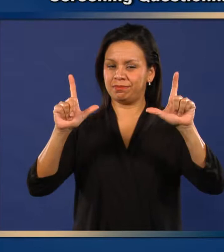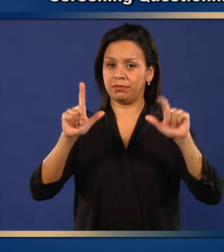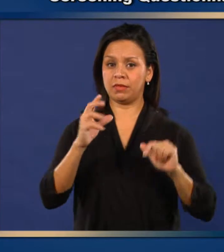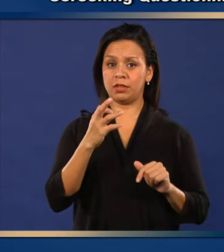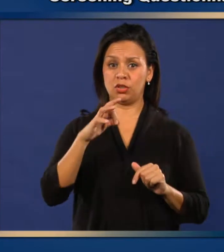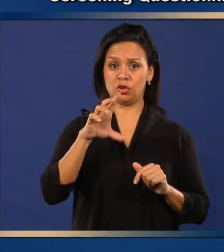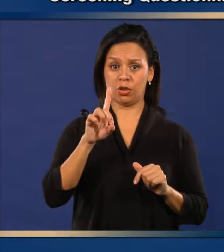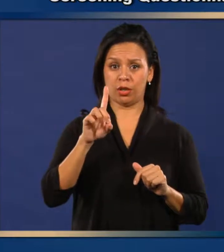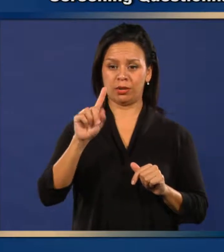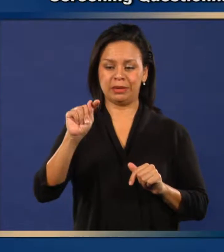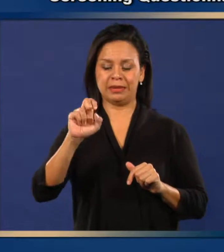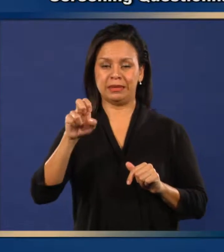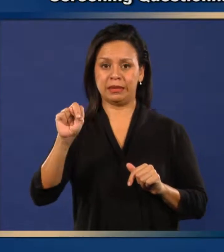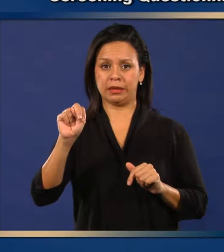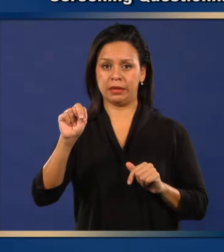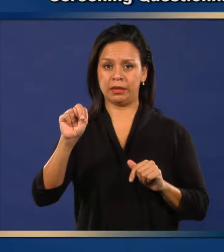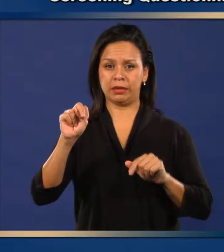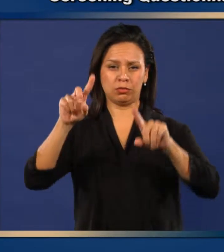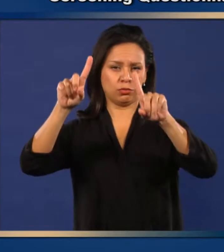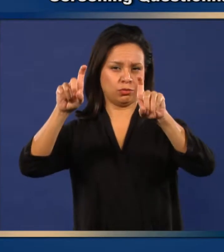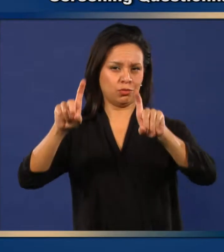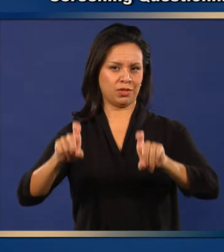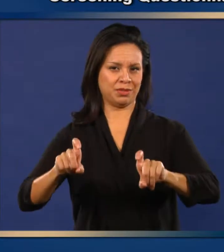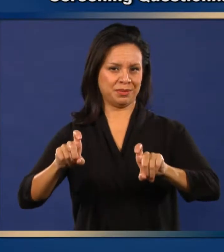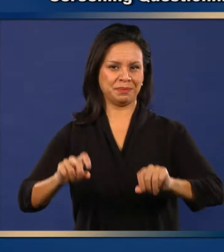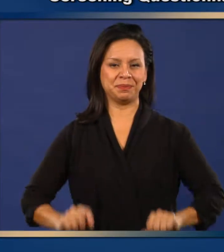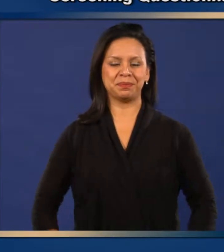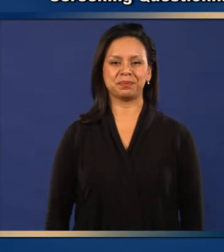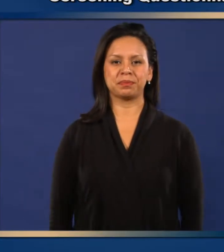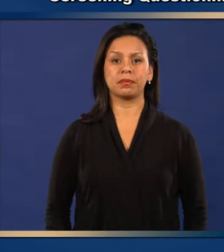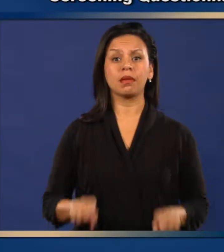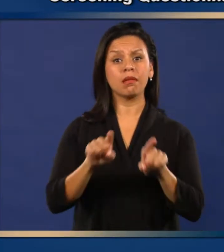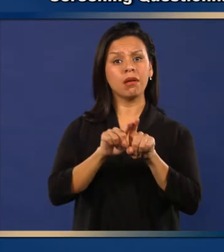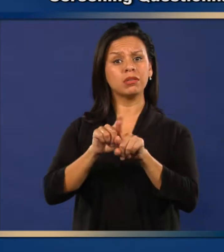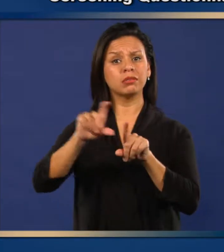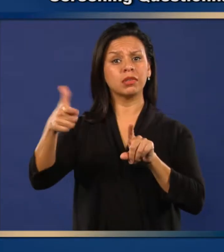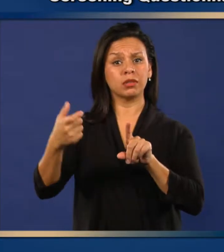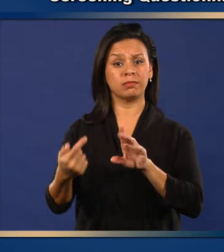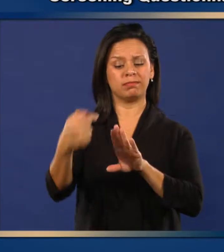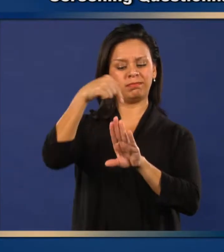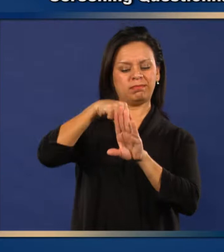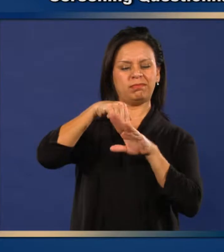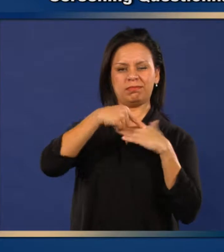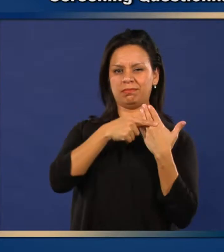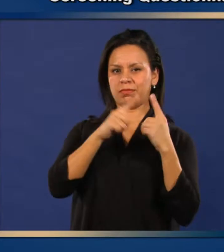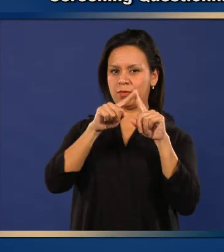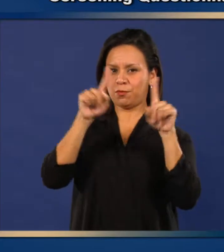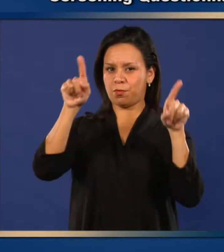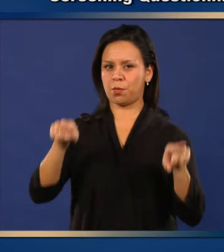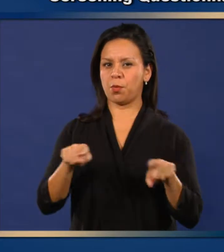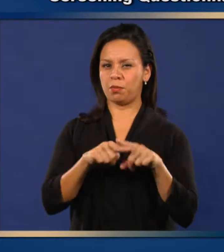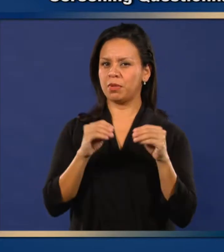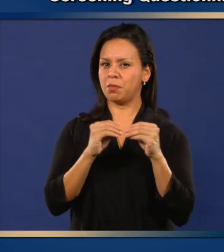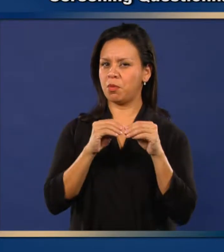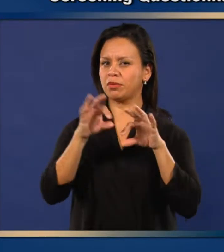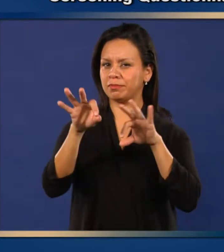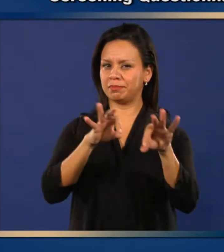Child and Teen Immunization Screening Questionnaire and on the back of the form.